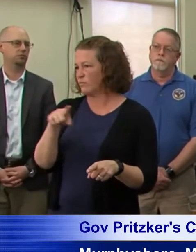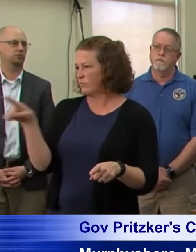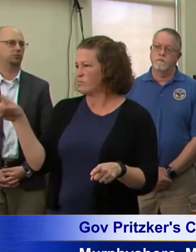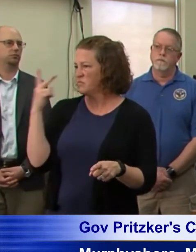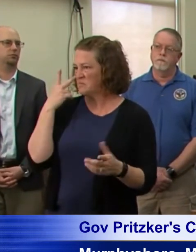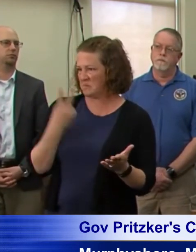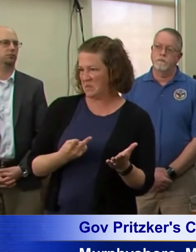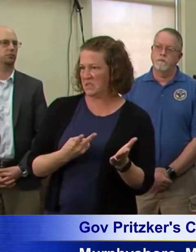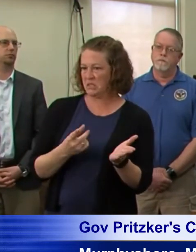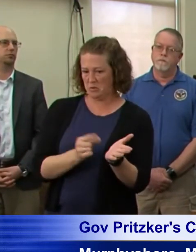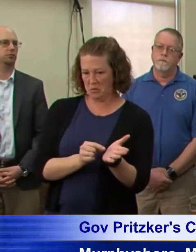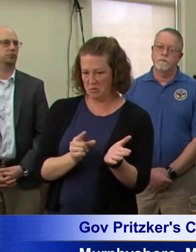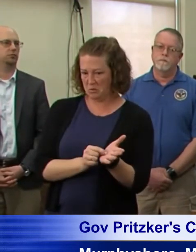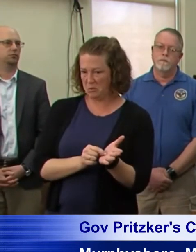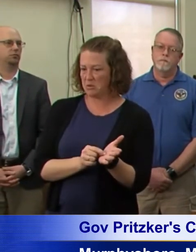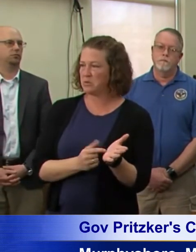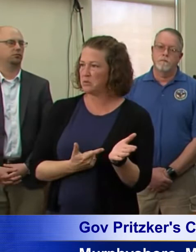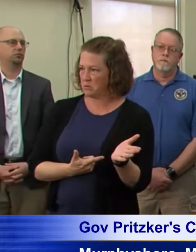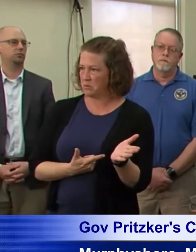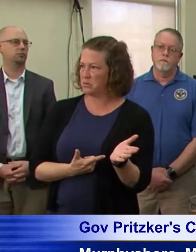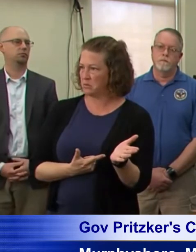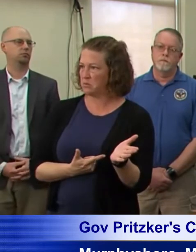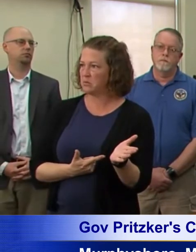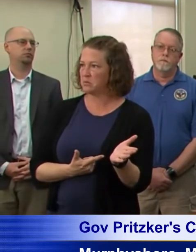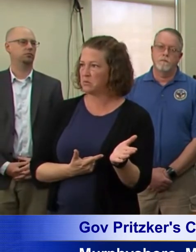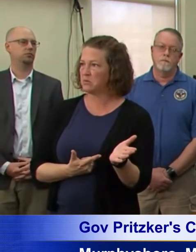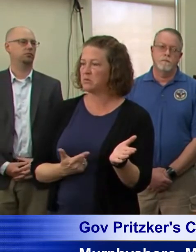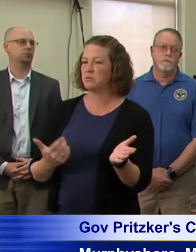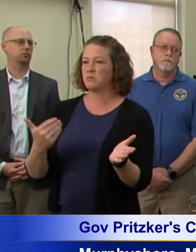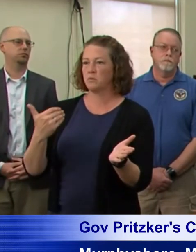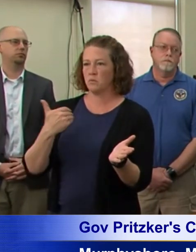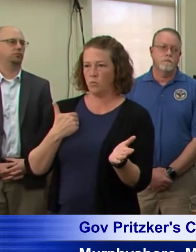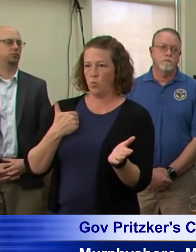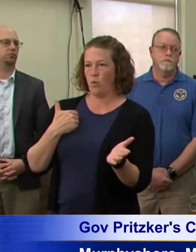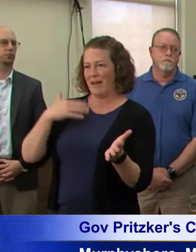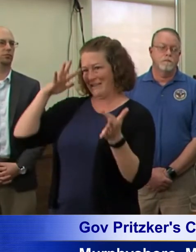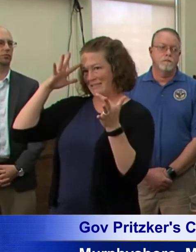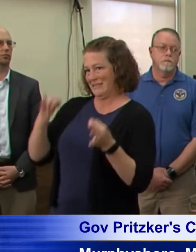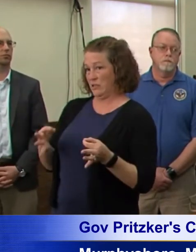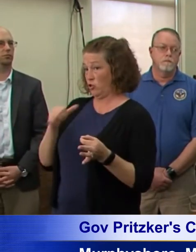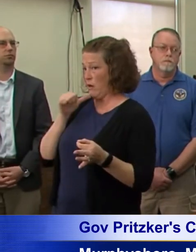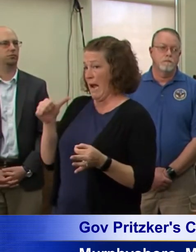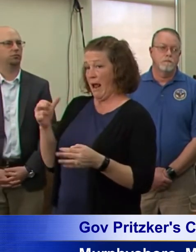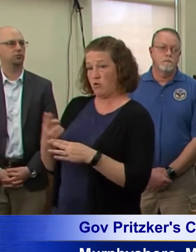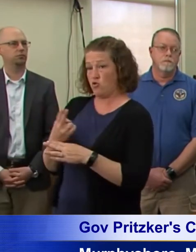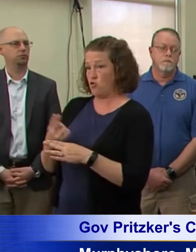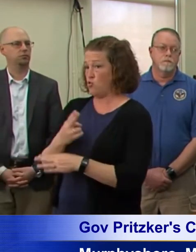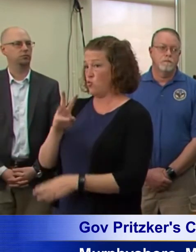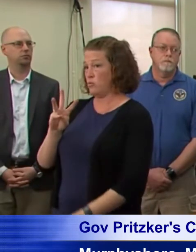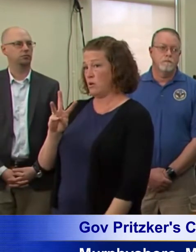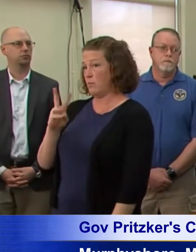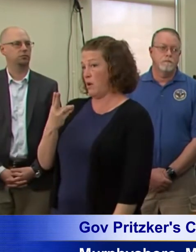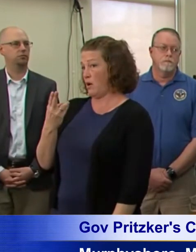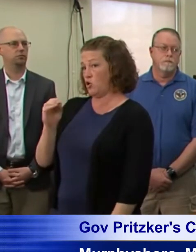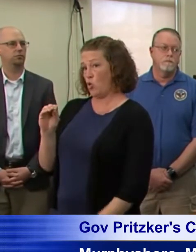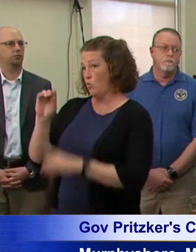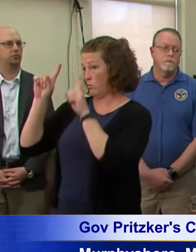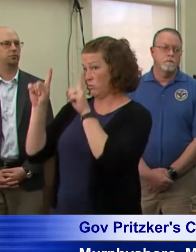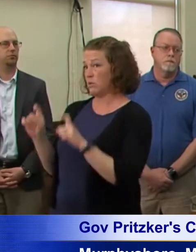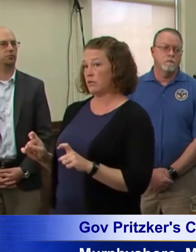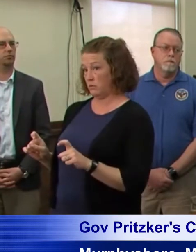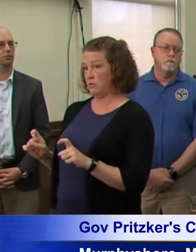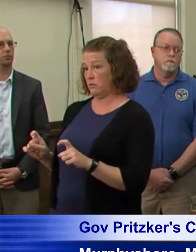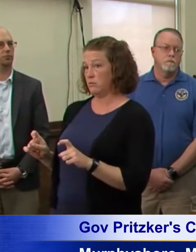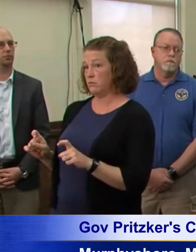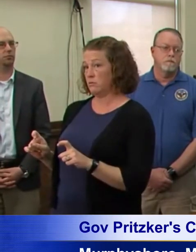it all back to a decision, uh, not to, to use the WHO, the World Health Organization's test that they were using. There are hundreds of thousands of people